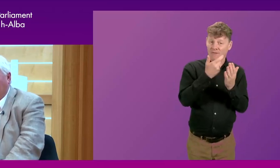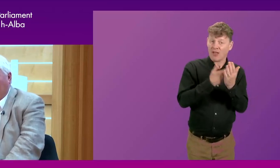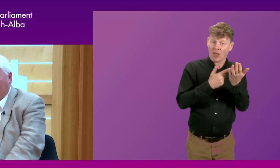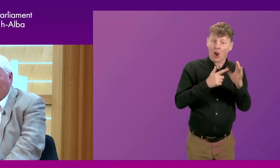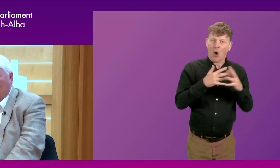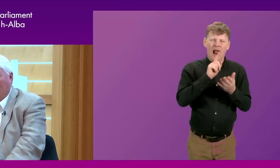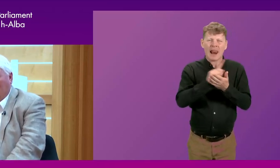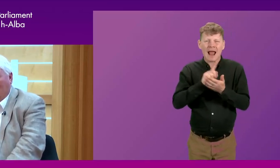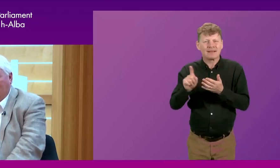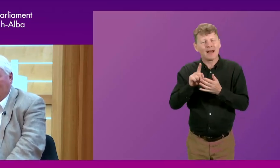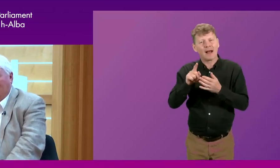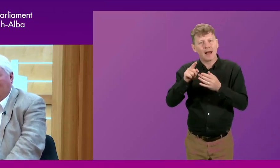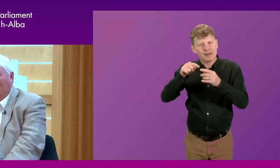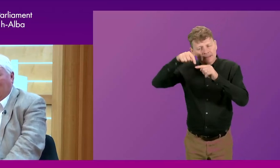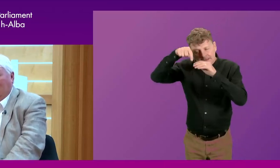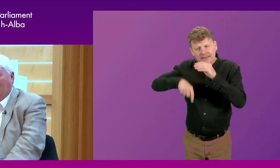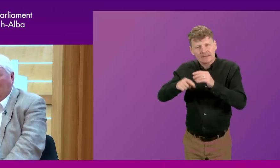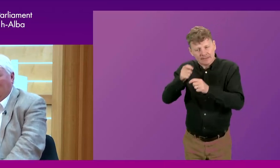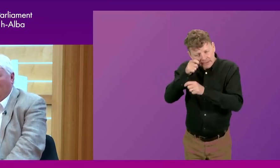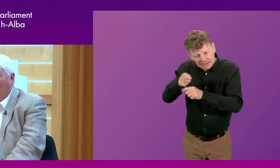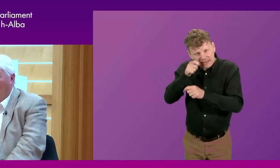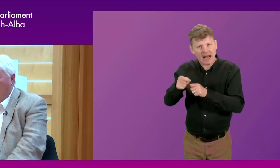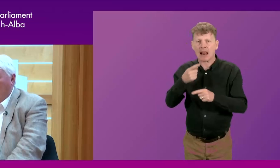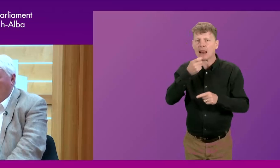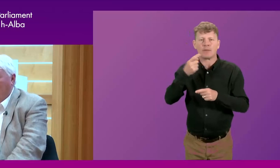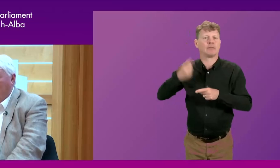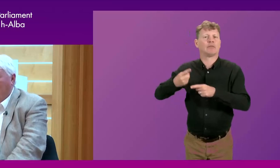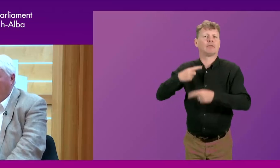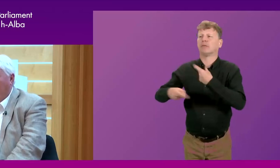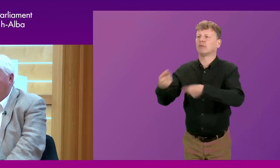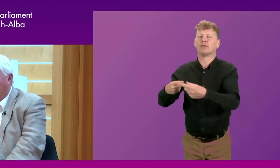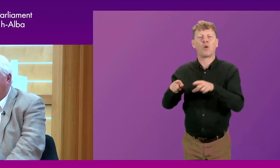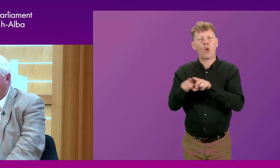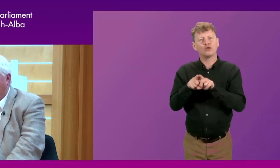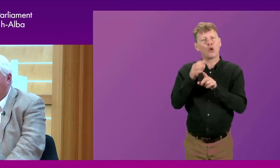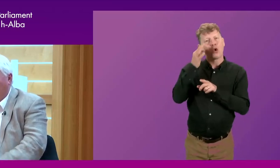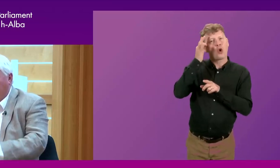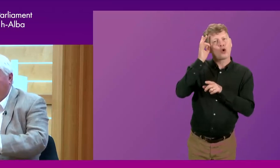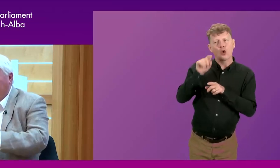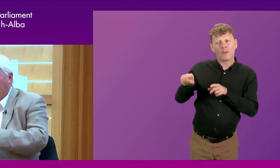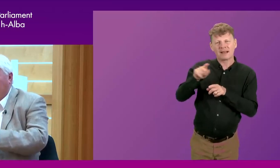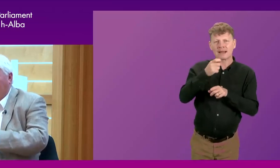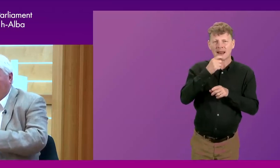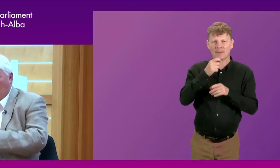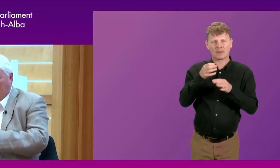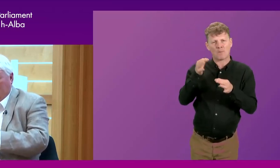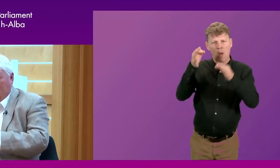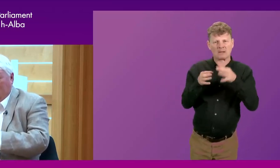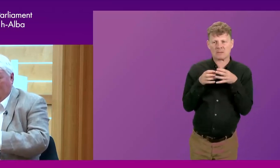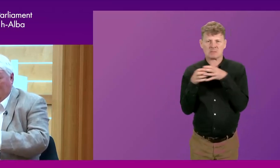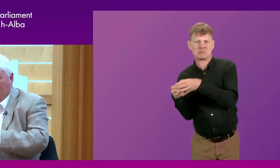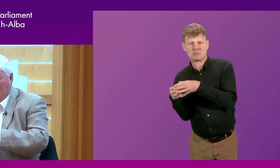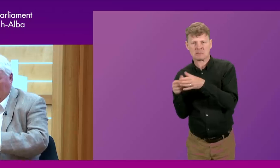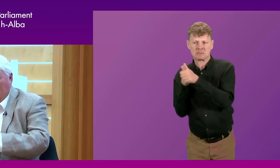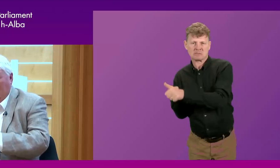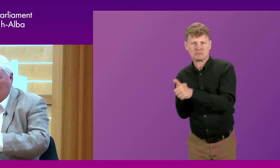line-by-line scrutiny that perhaps is done a little too hastily. I also think the committees have become too partisan. have lost... The objective was that